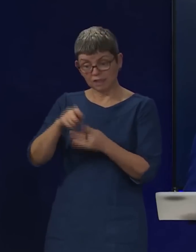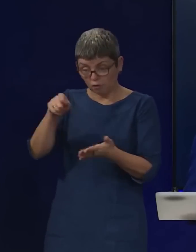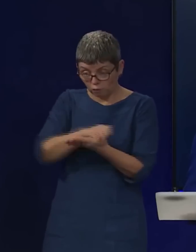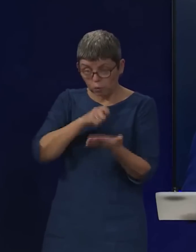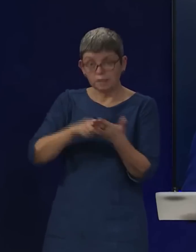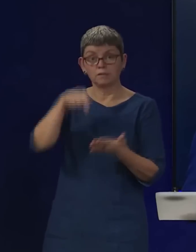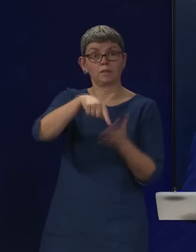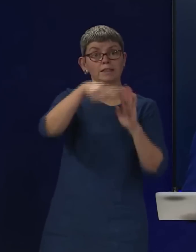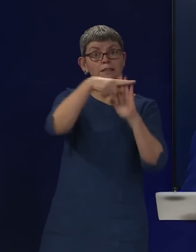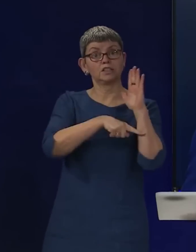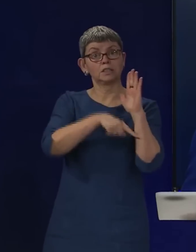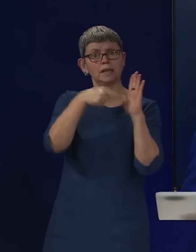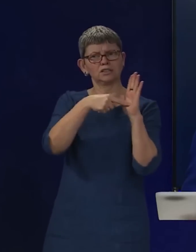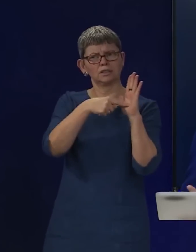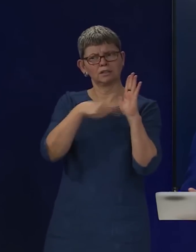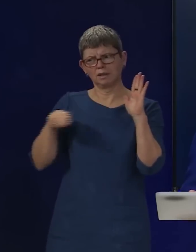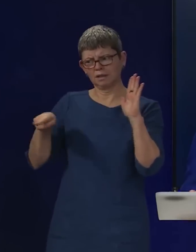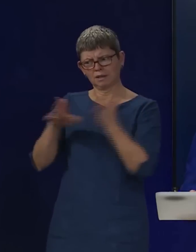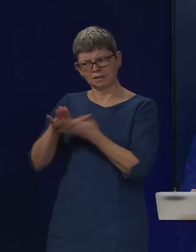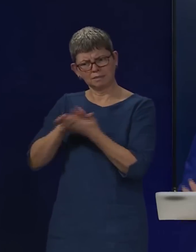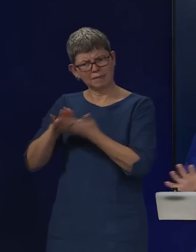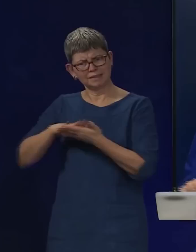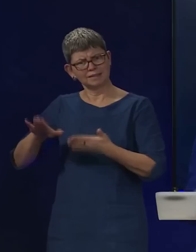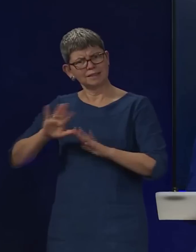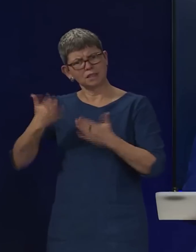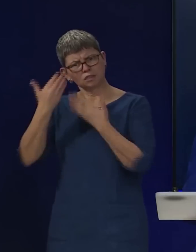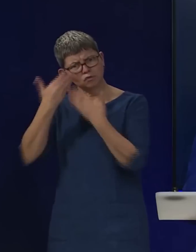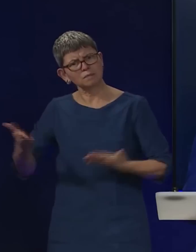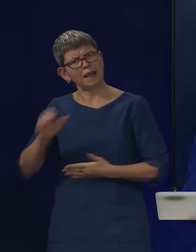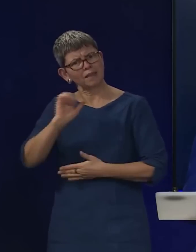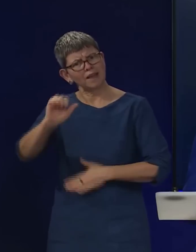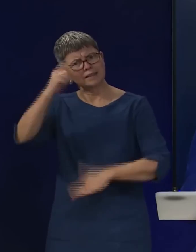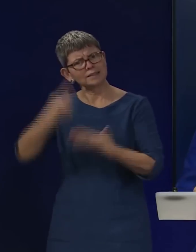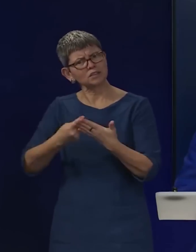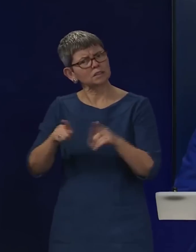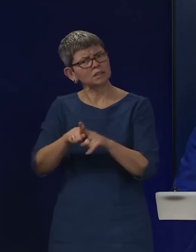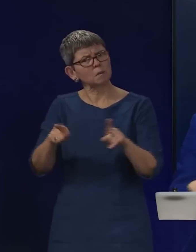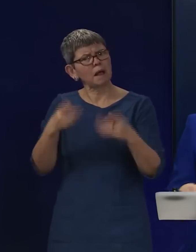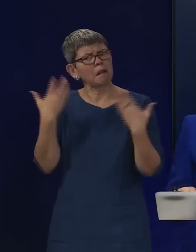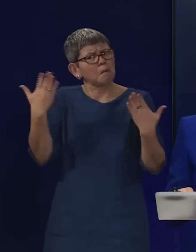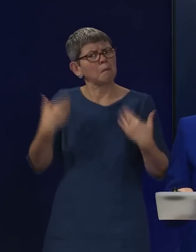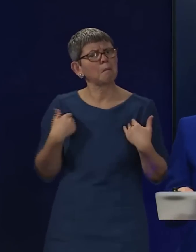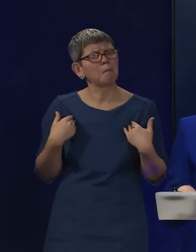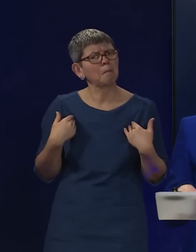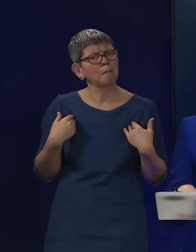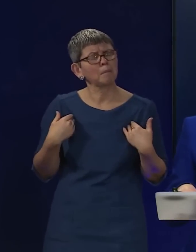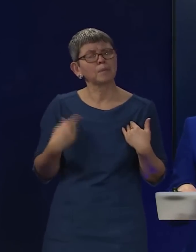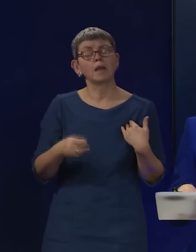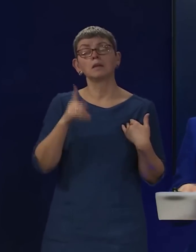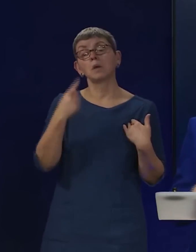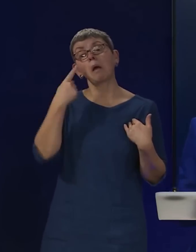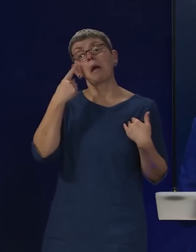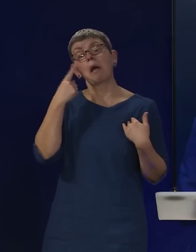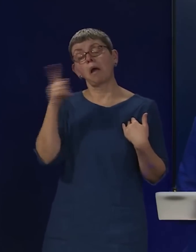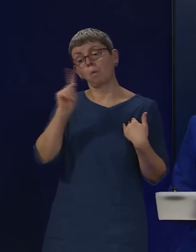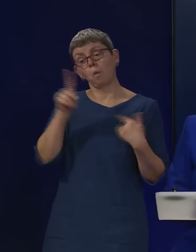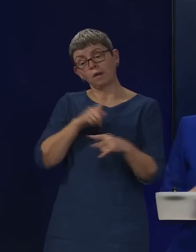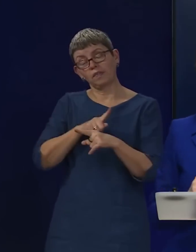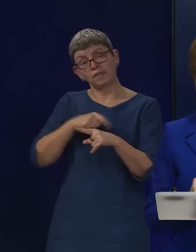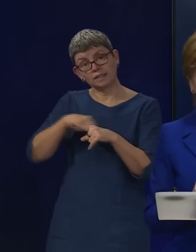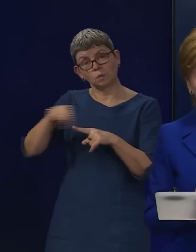contempt for his own Scottish party as well as the Scottish Parliament. So we'll see what happens this week, but there is no justification